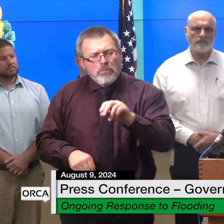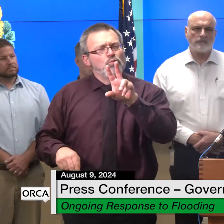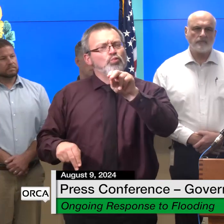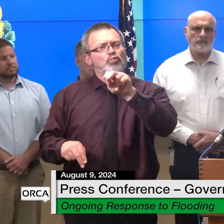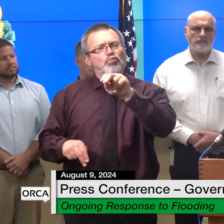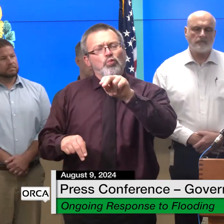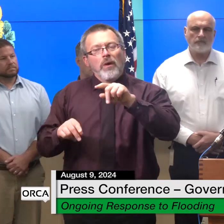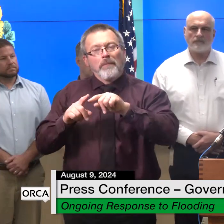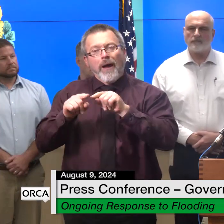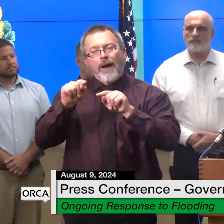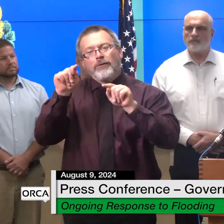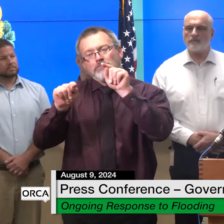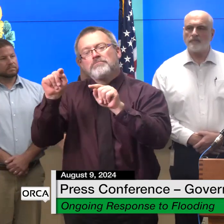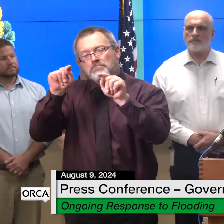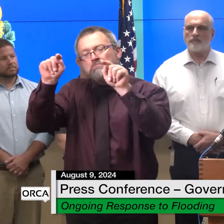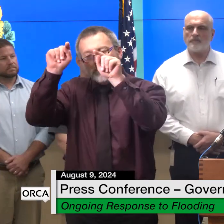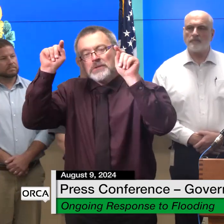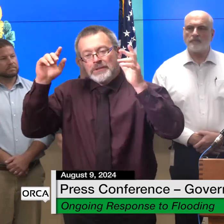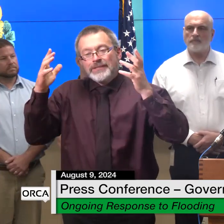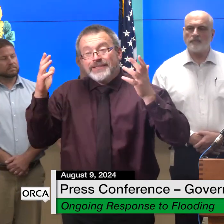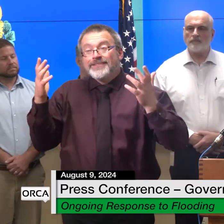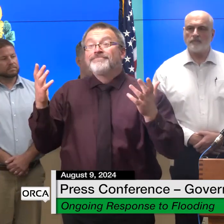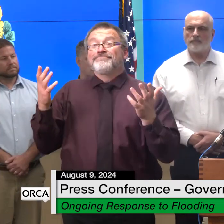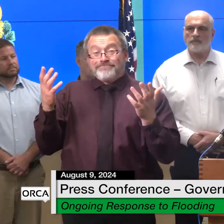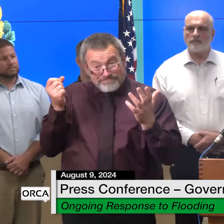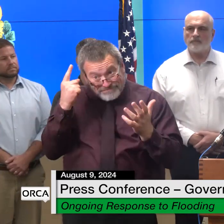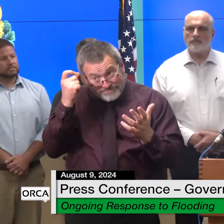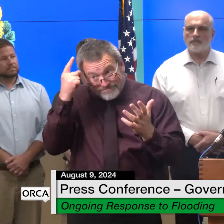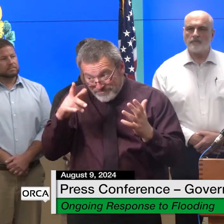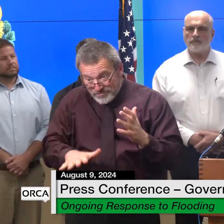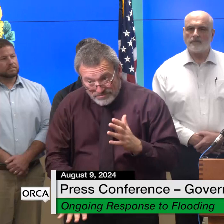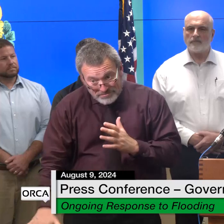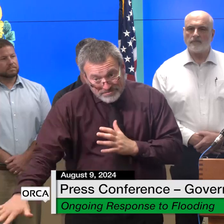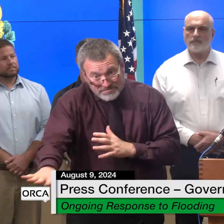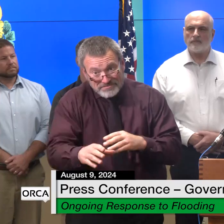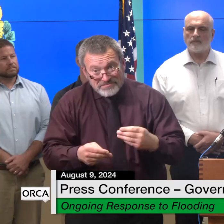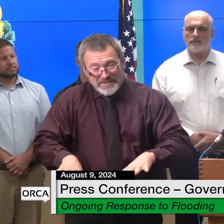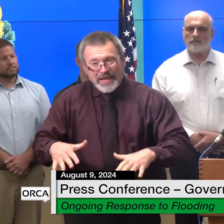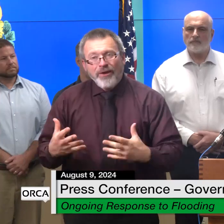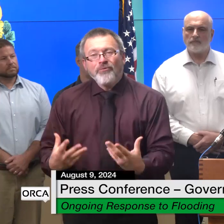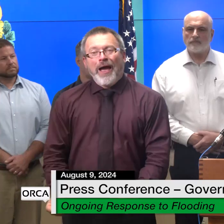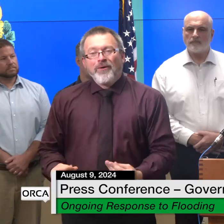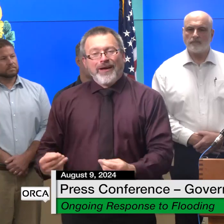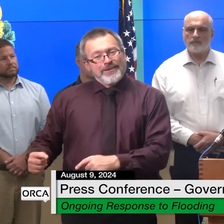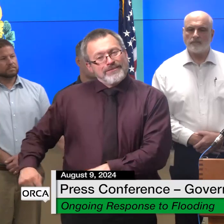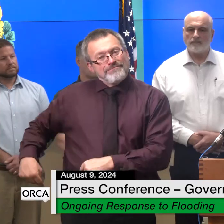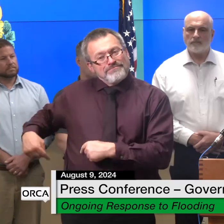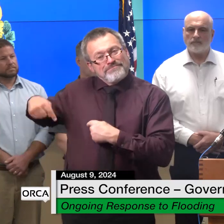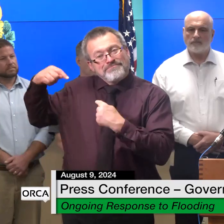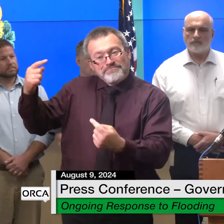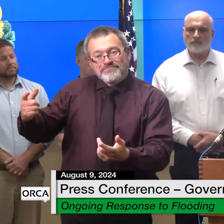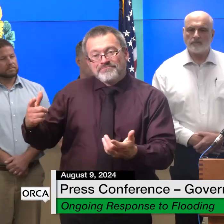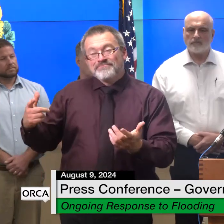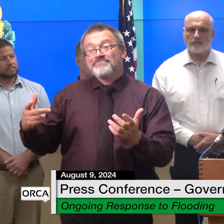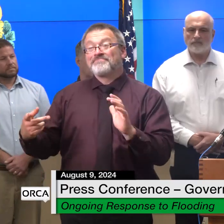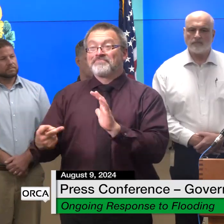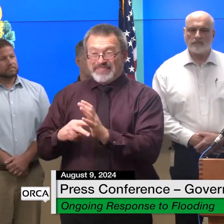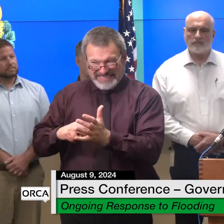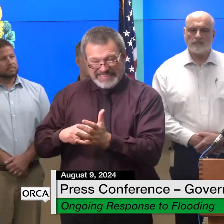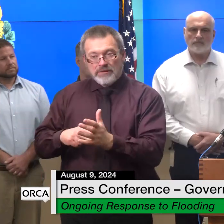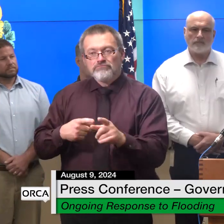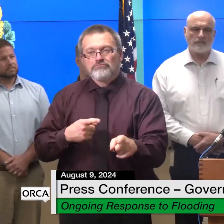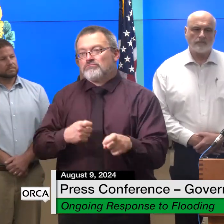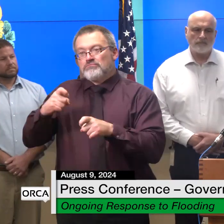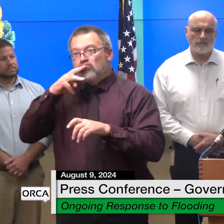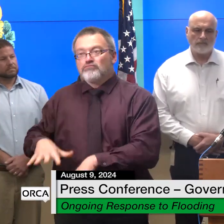in many areas and the risk for flooding both flash flooding and river and stream flooding is real